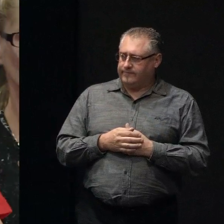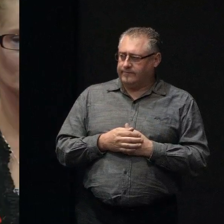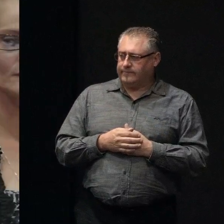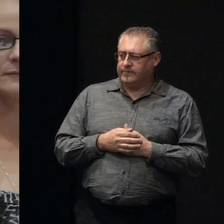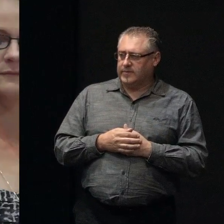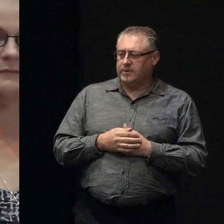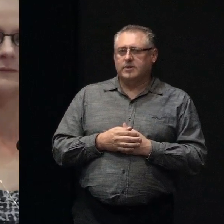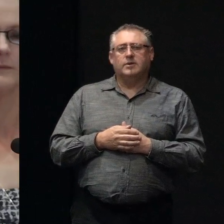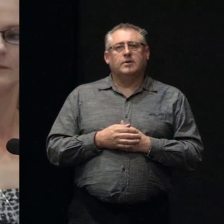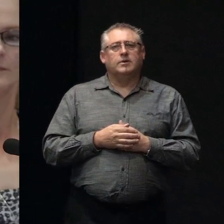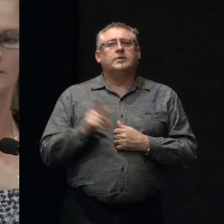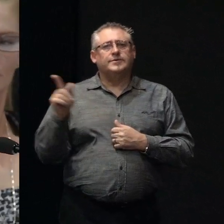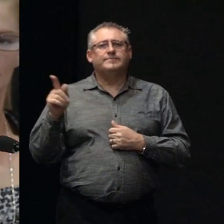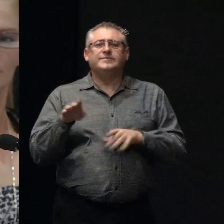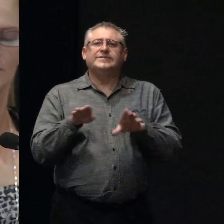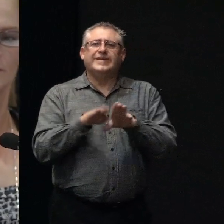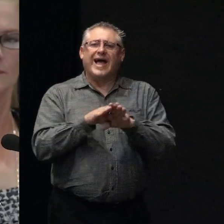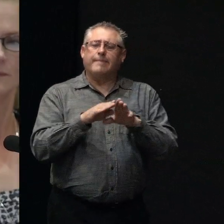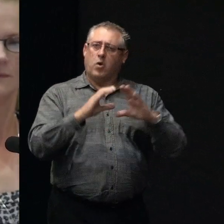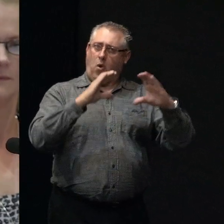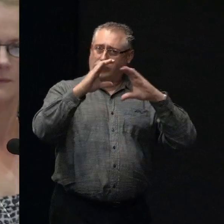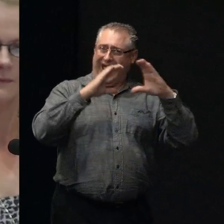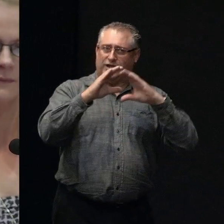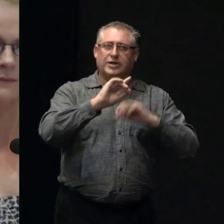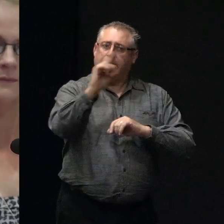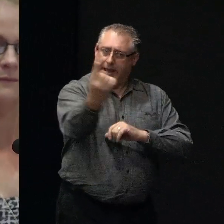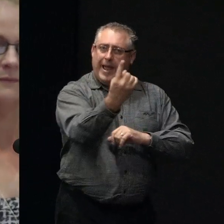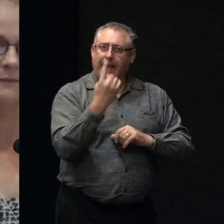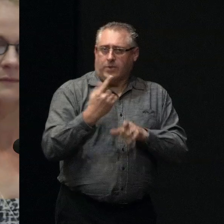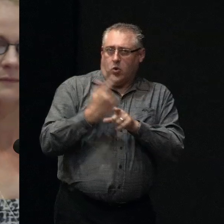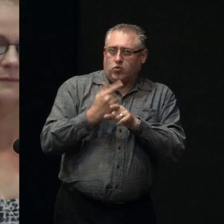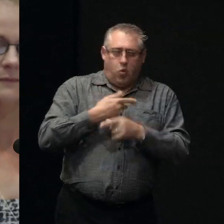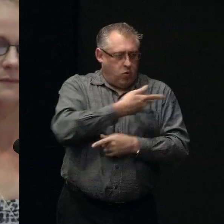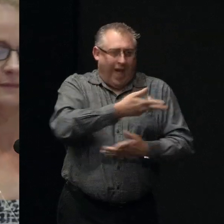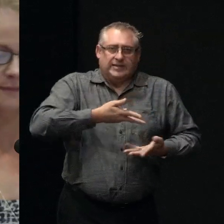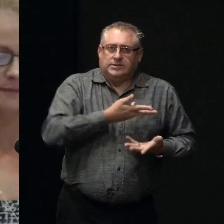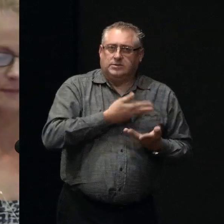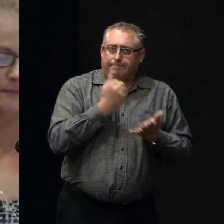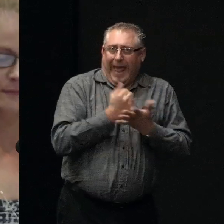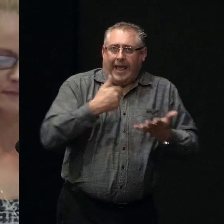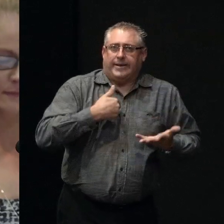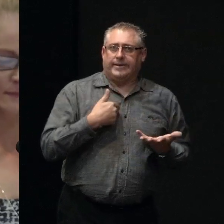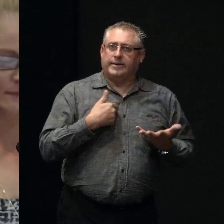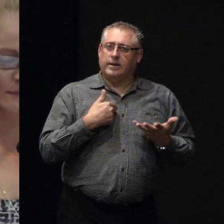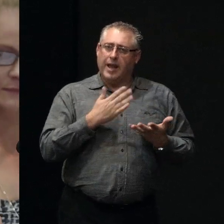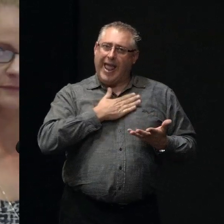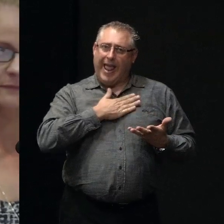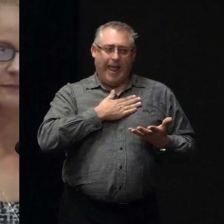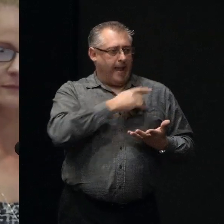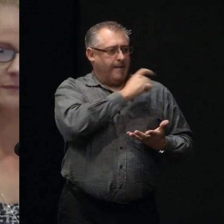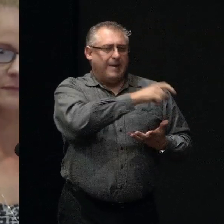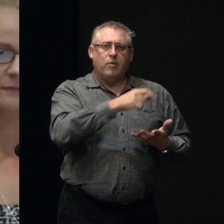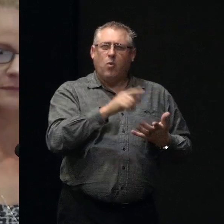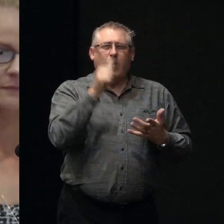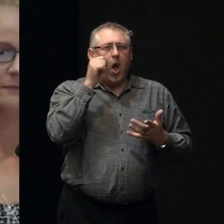Certainly, just reiterating, you know, communication. So, come in and talk to us. I mean, our people have, although every